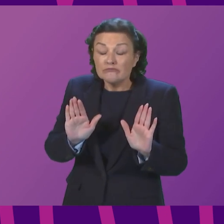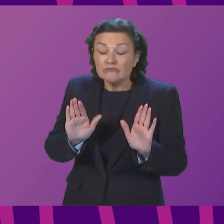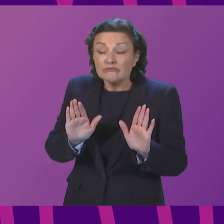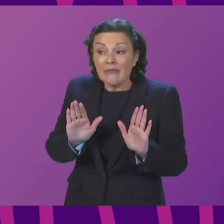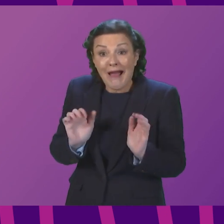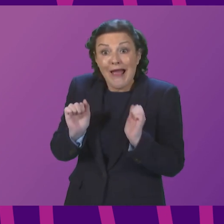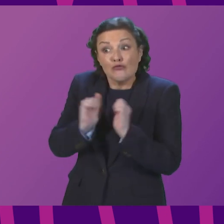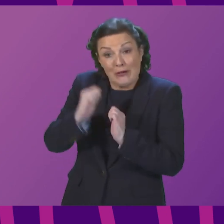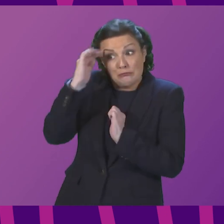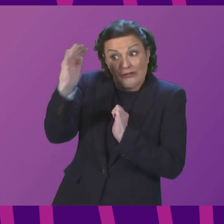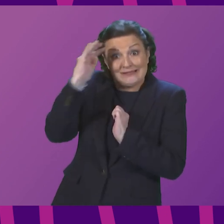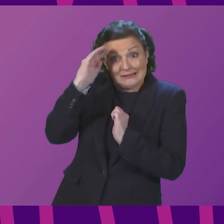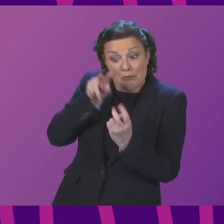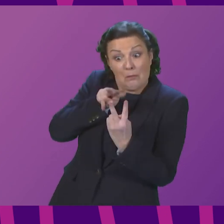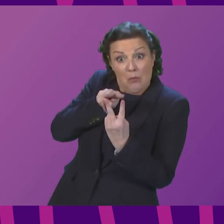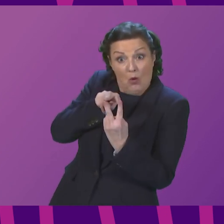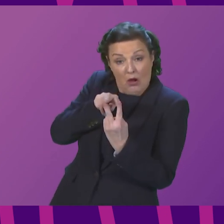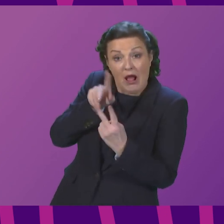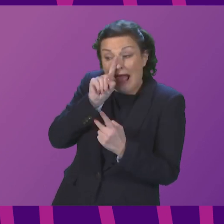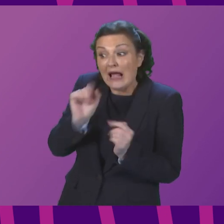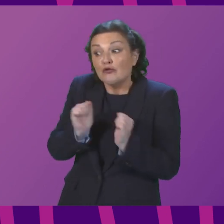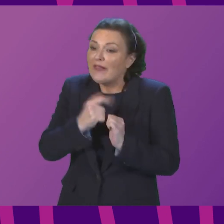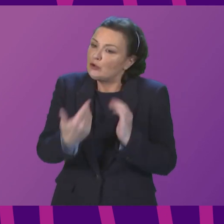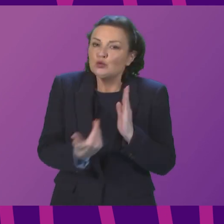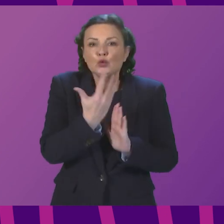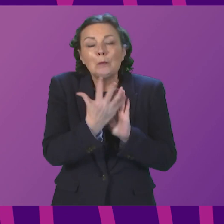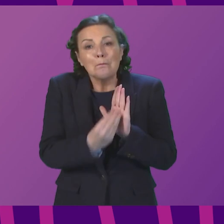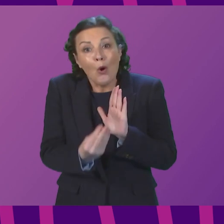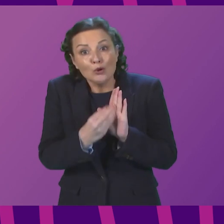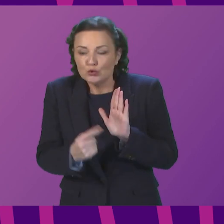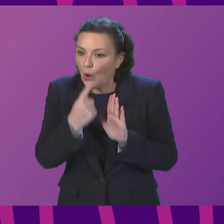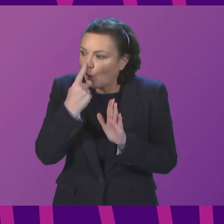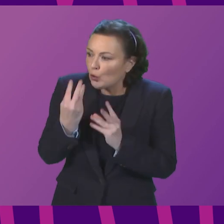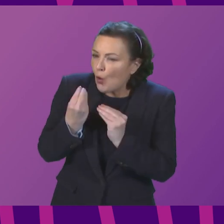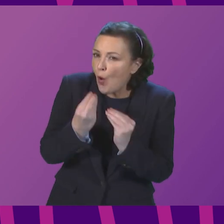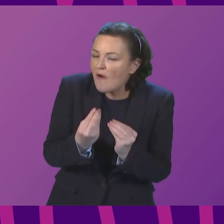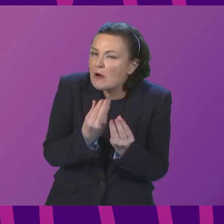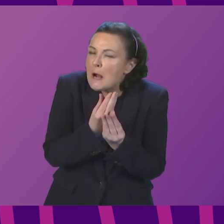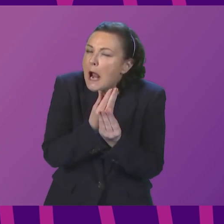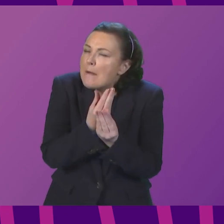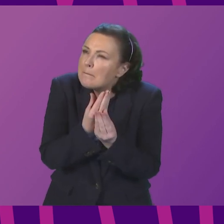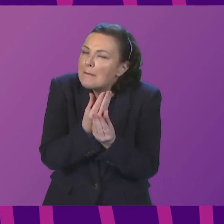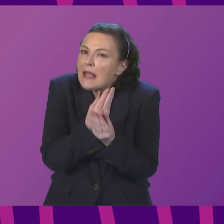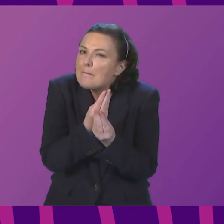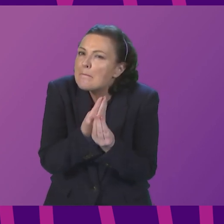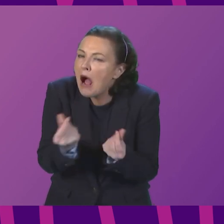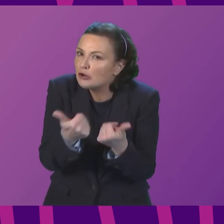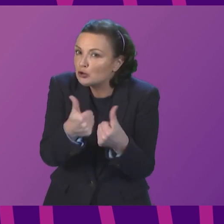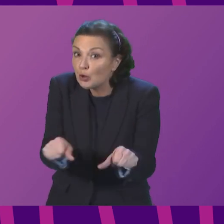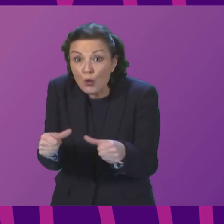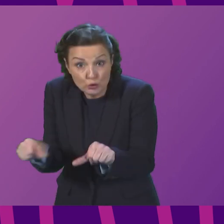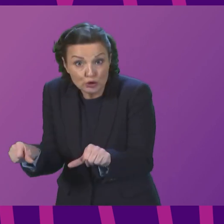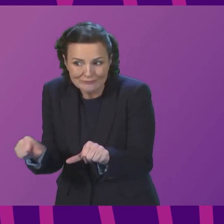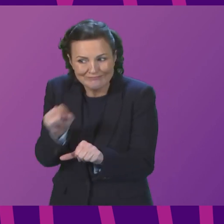reality of that and also agree that this model could offer at least a partial solution. So it's another reason